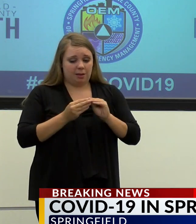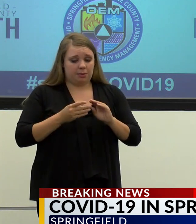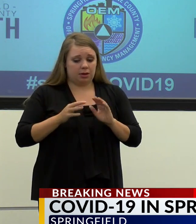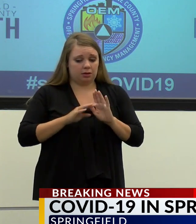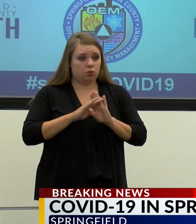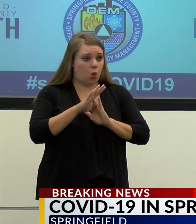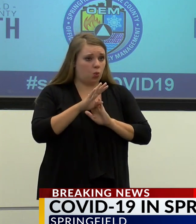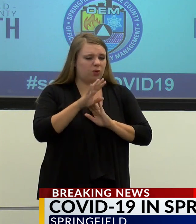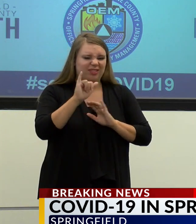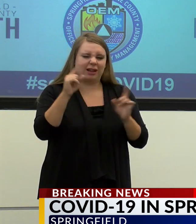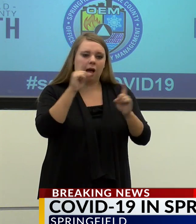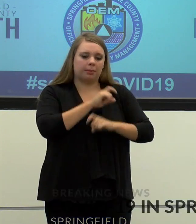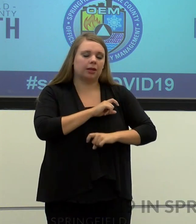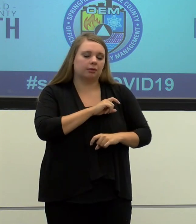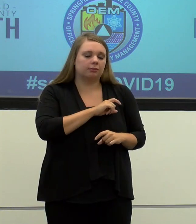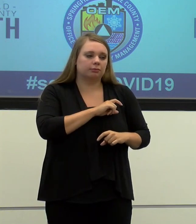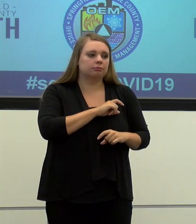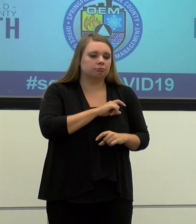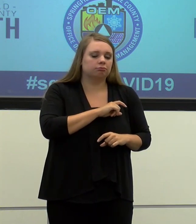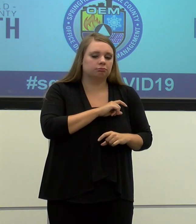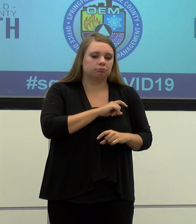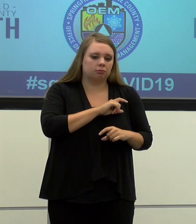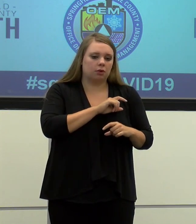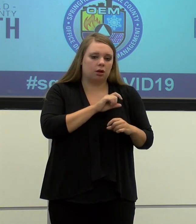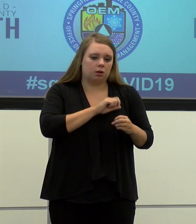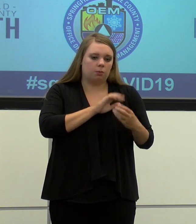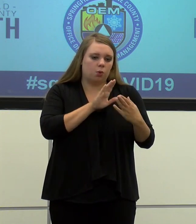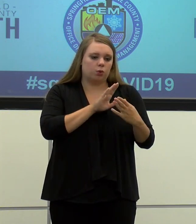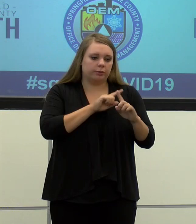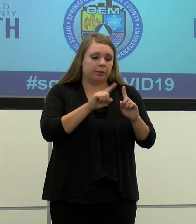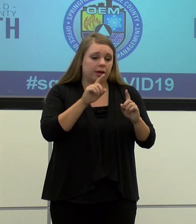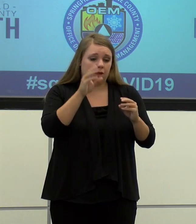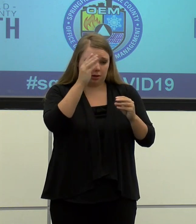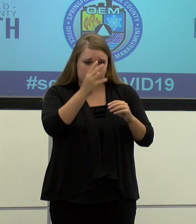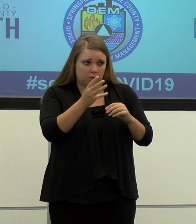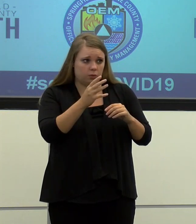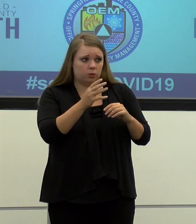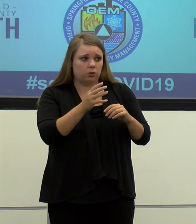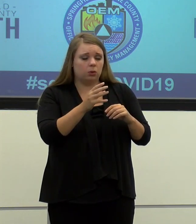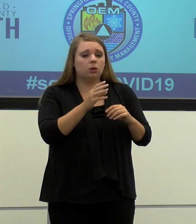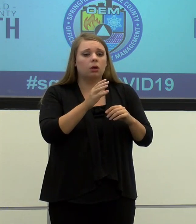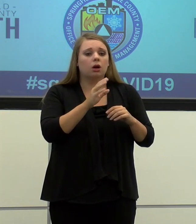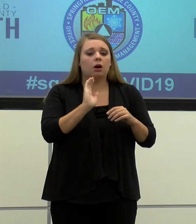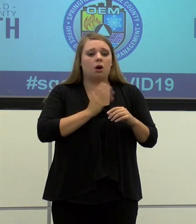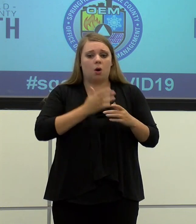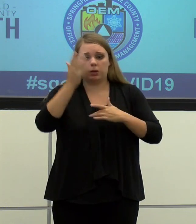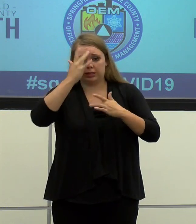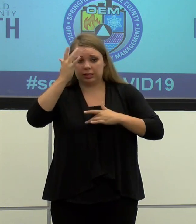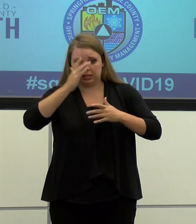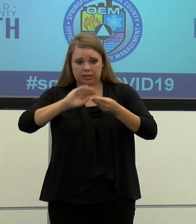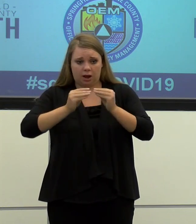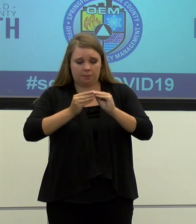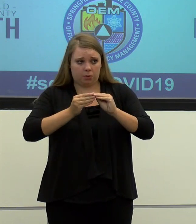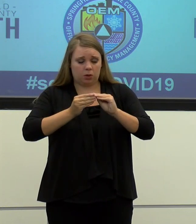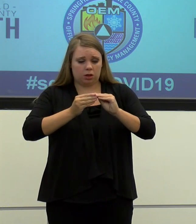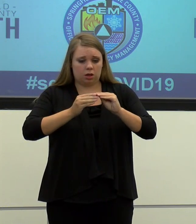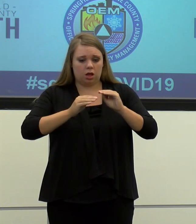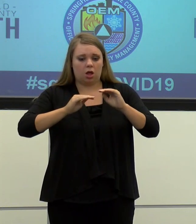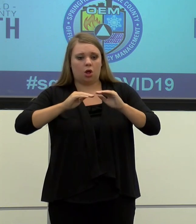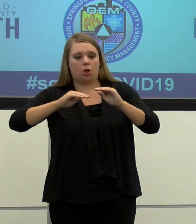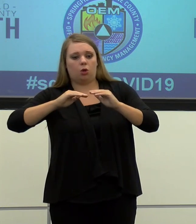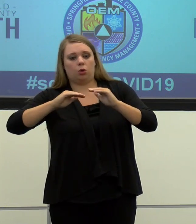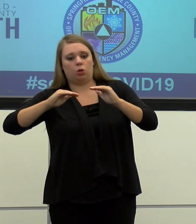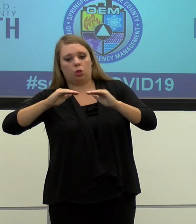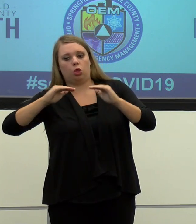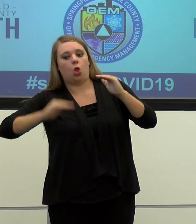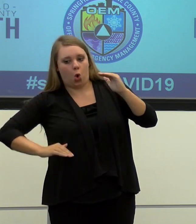it's a complicated, uh, approach, but, uh, I, I can tell you that our, our disease rate is lower than a lot of the surrounding counties